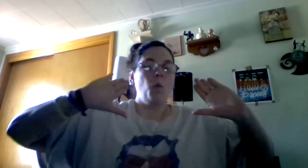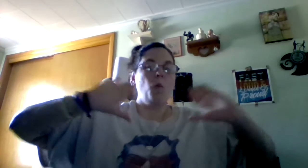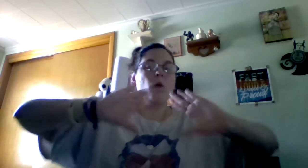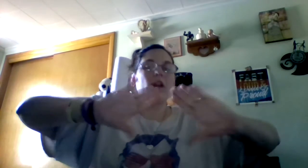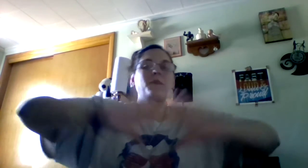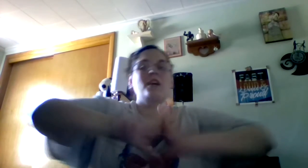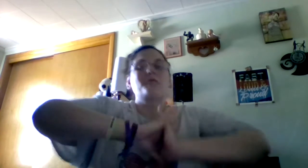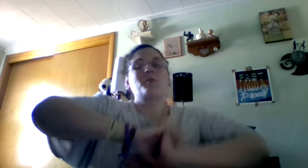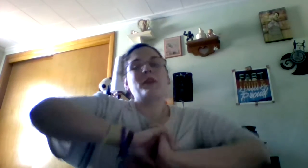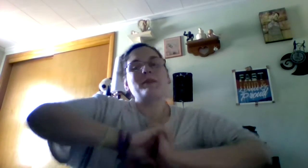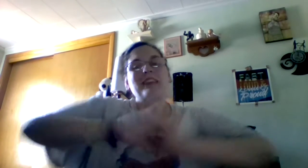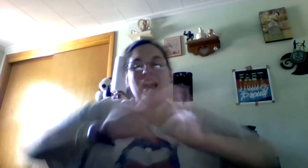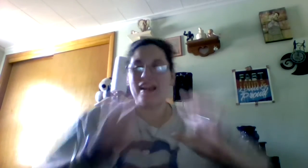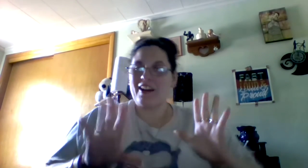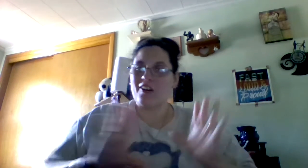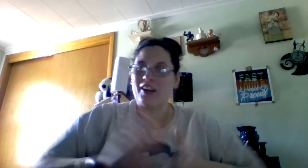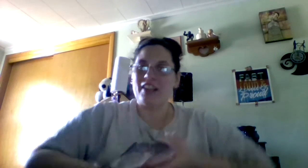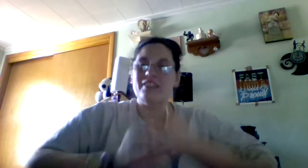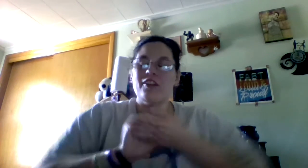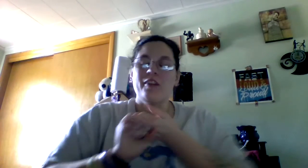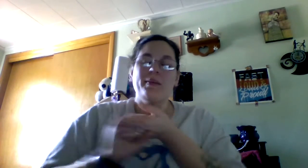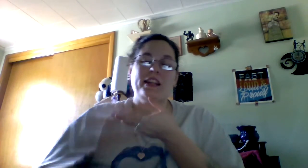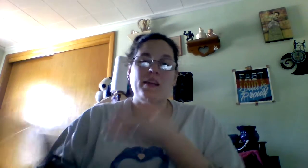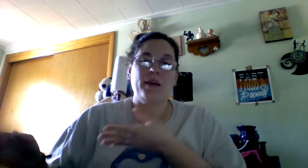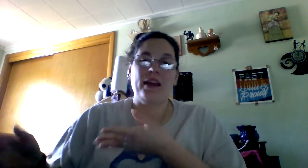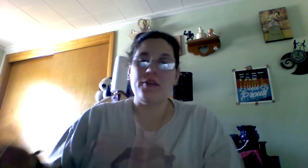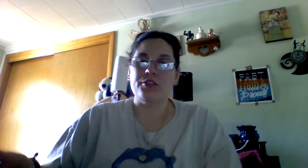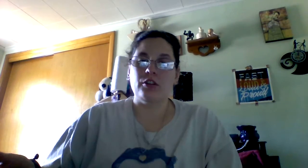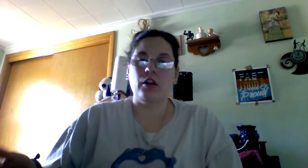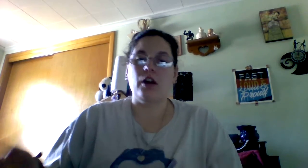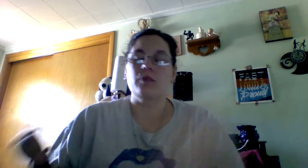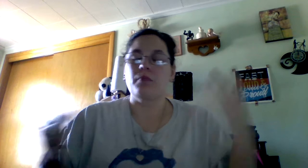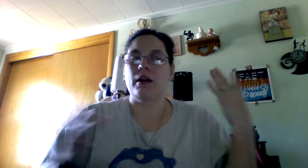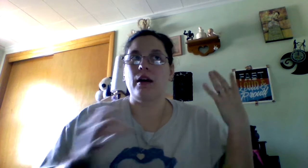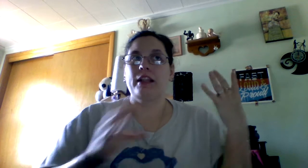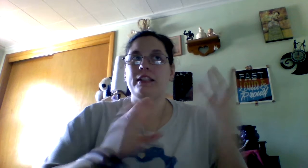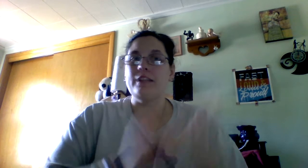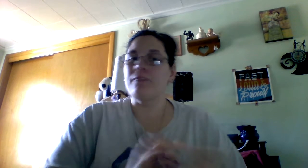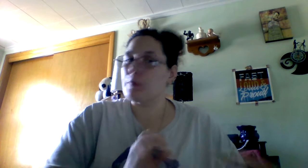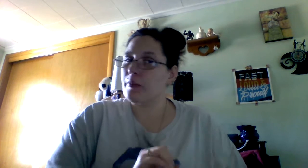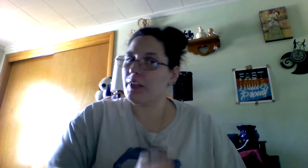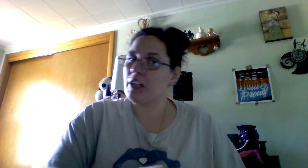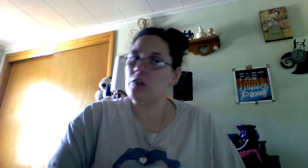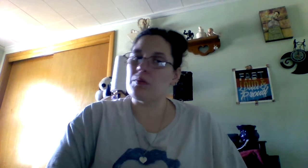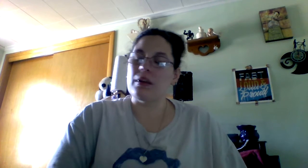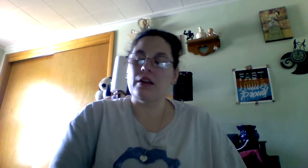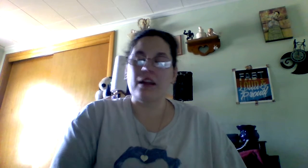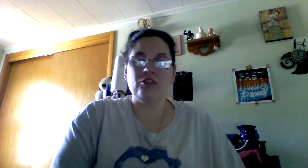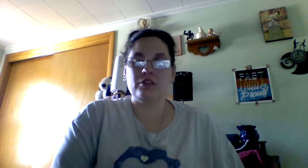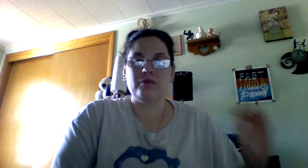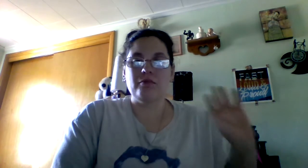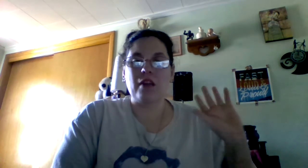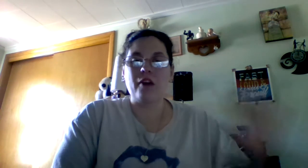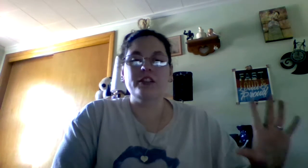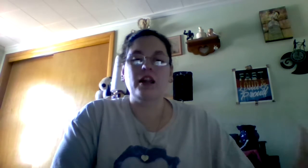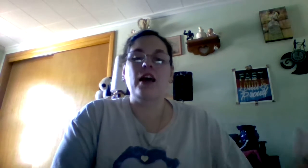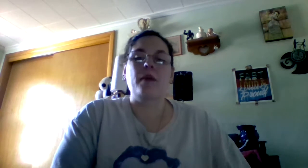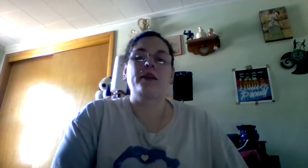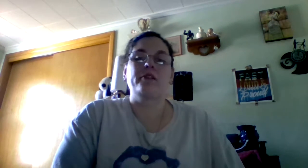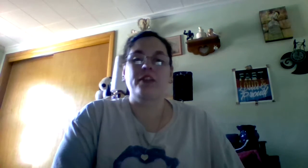What up Pokemonbeefs? Hi, how are ya? Sorry I've been in my day for so long, but I did film a video, but I just, I was not happy with